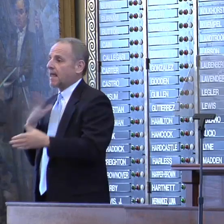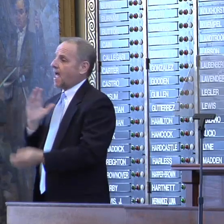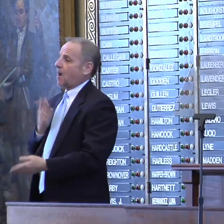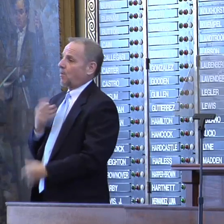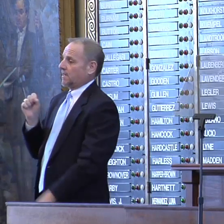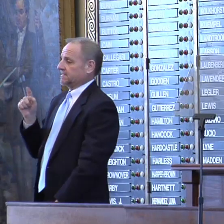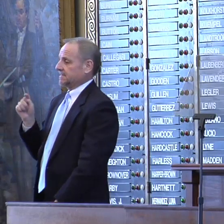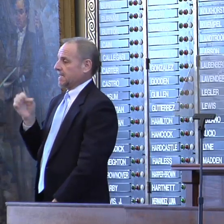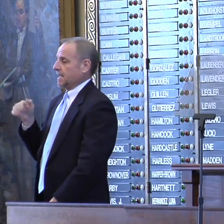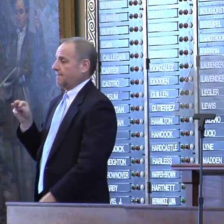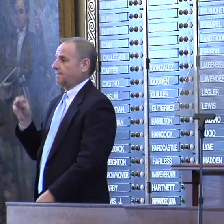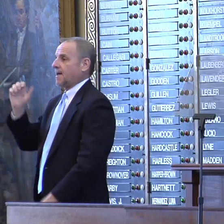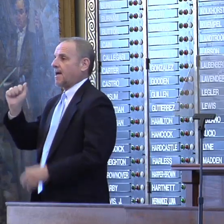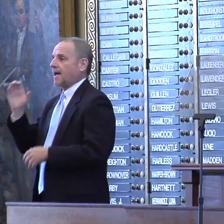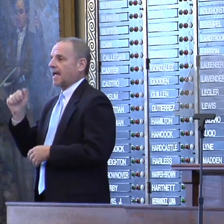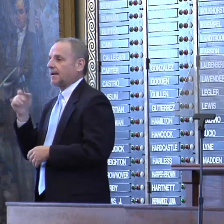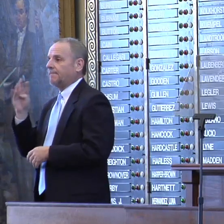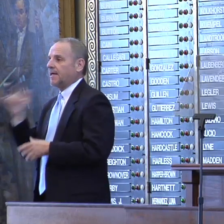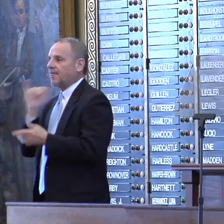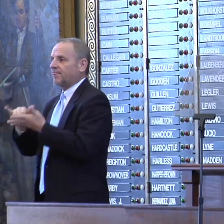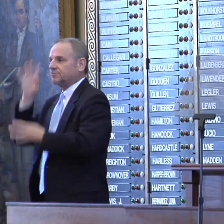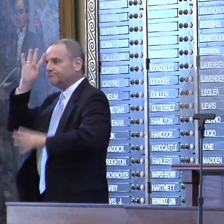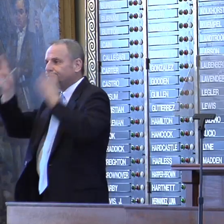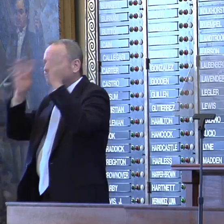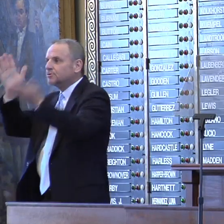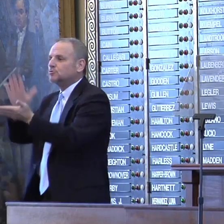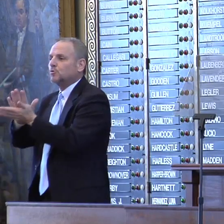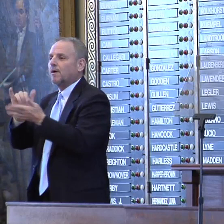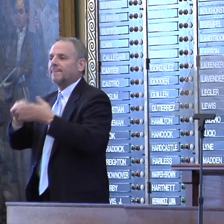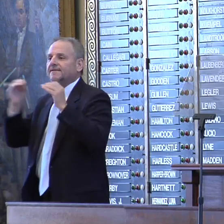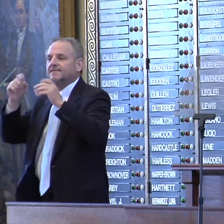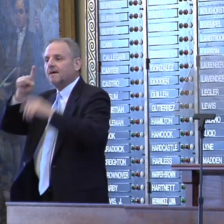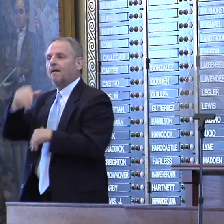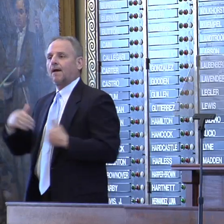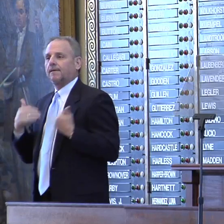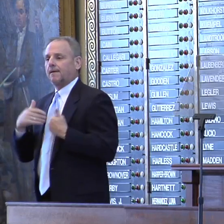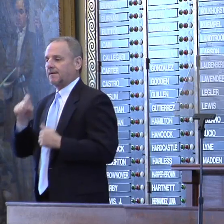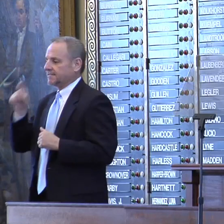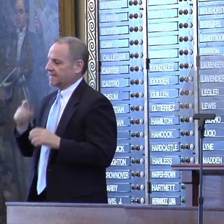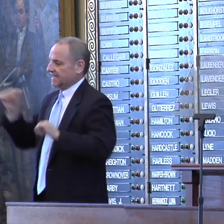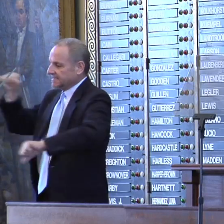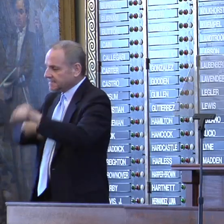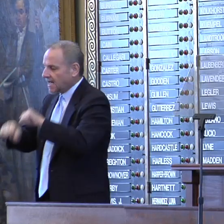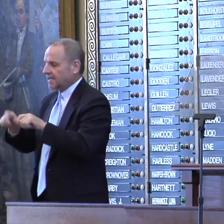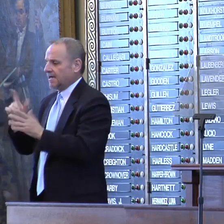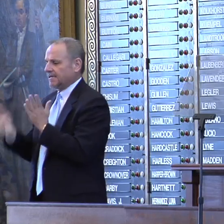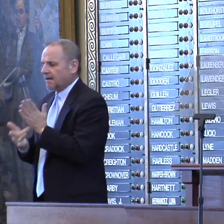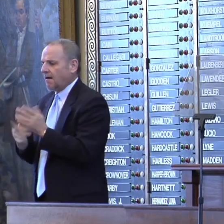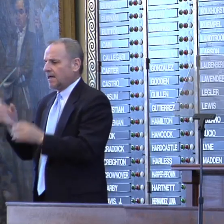STEM academies, those innovative schools that teach young Texans the science, technology,